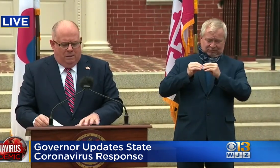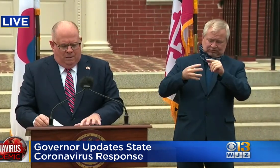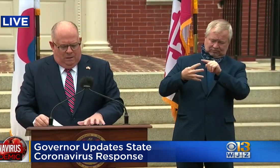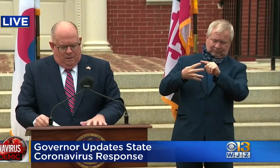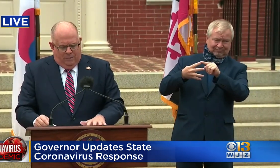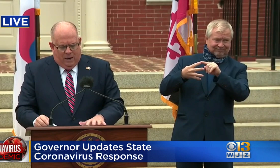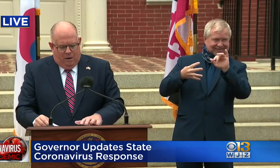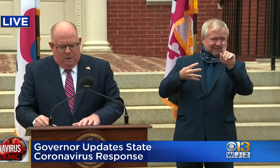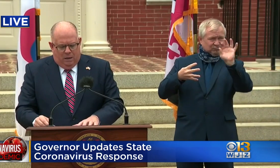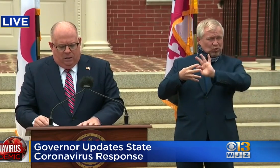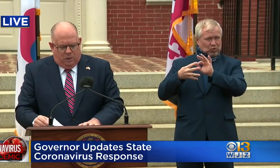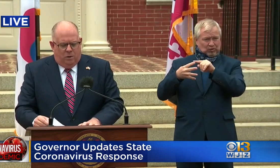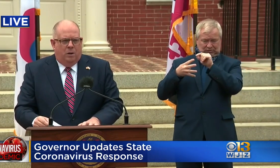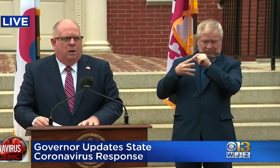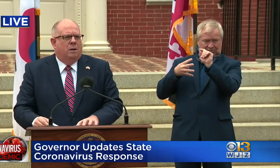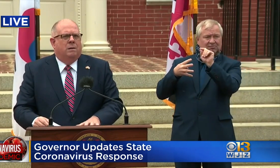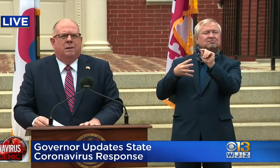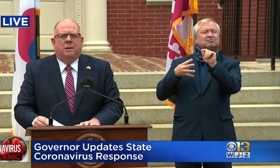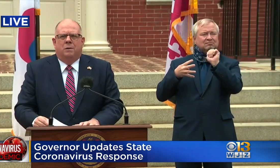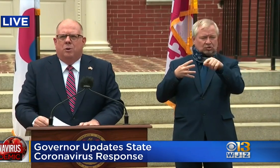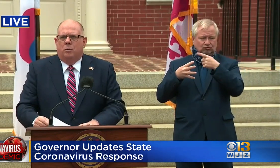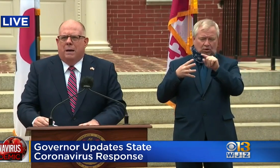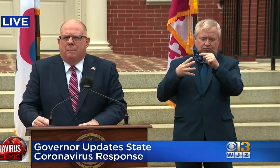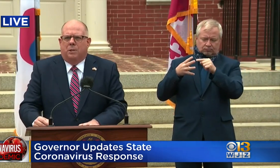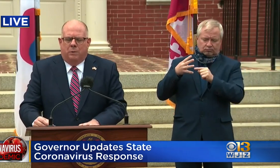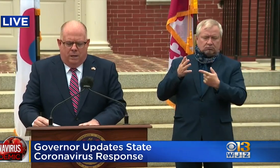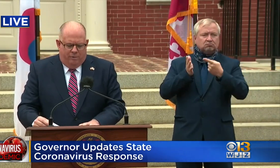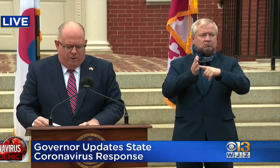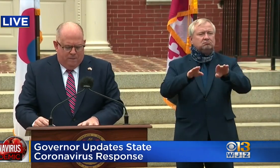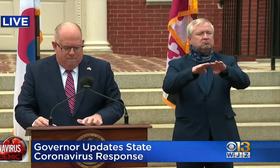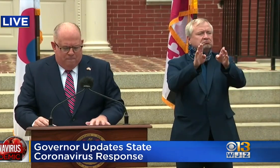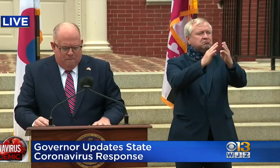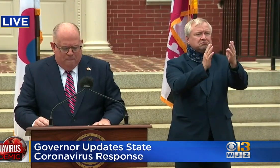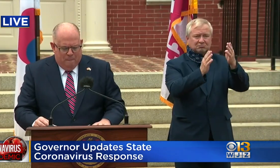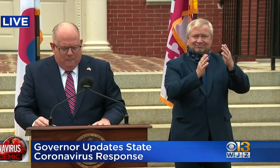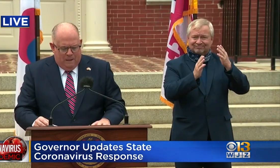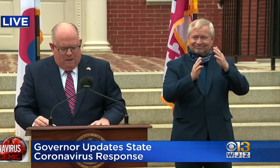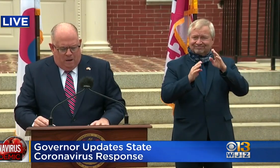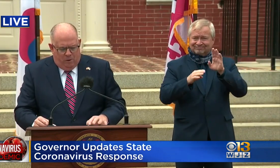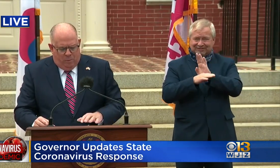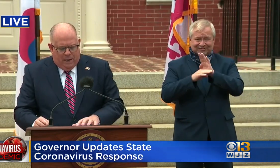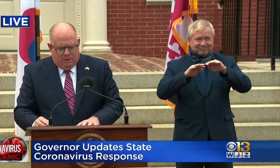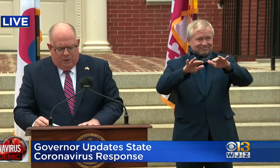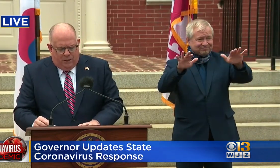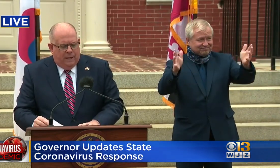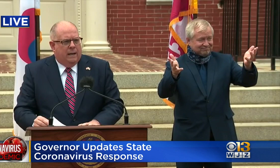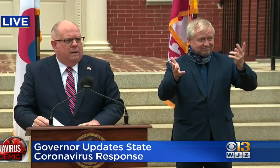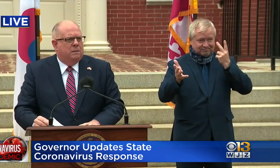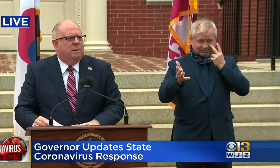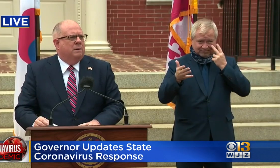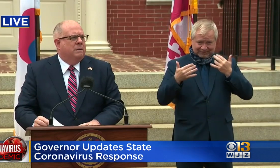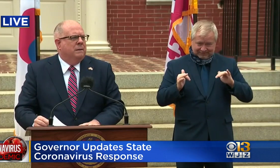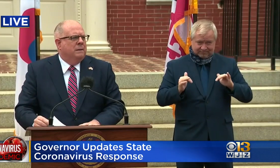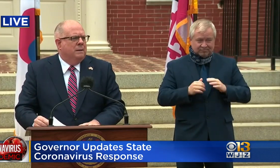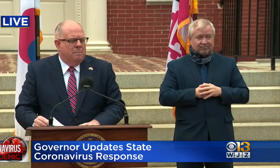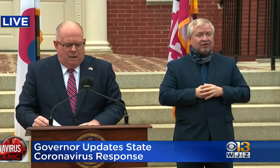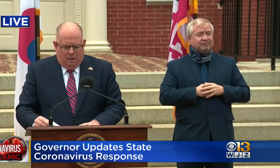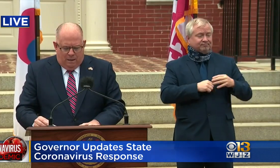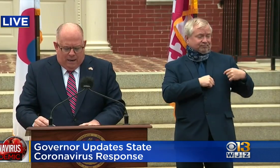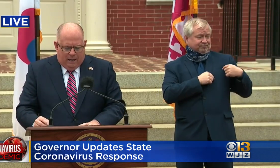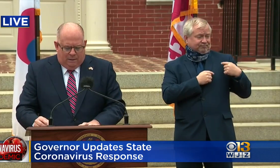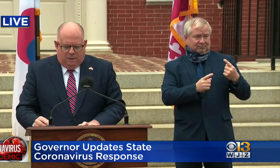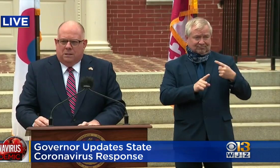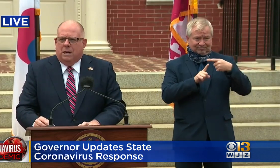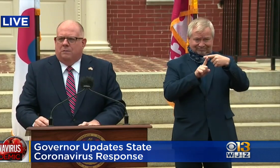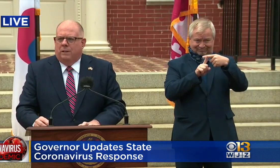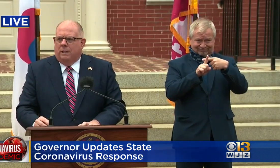of our Maryland's strong roadmap to recovery. Over the past 30 days, Maryland